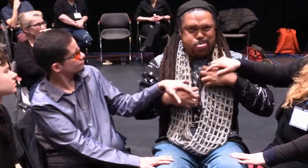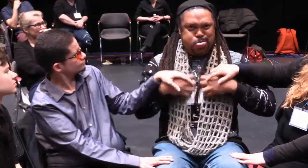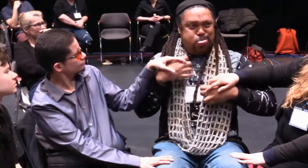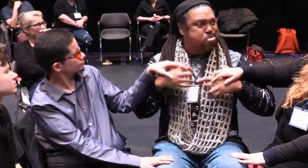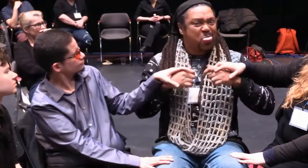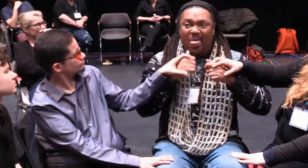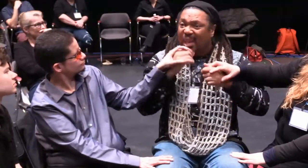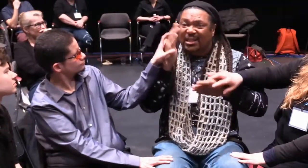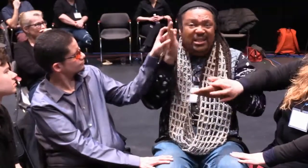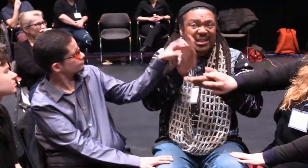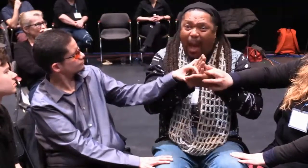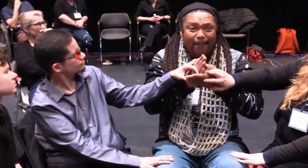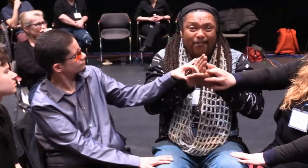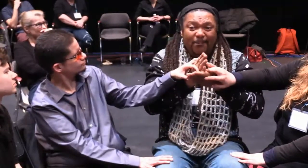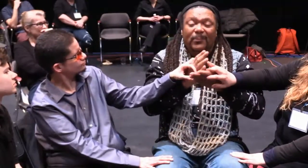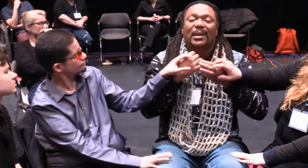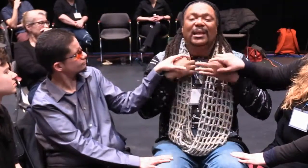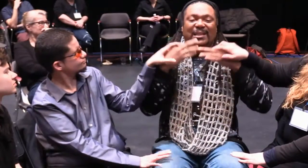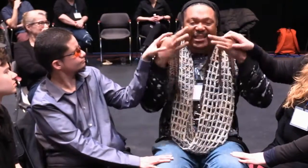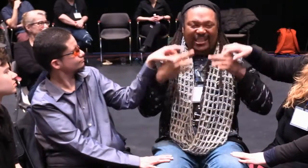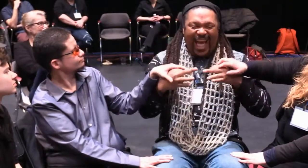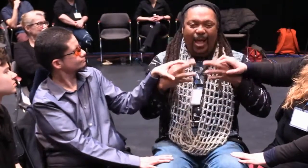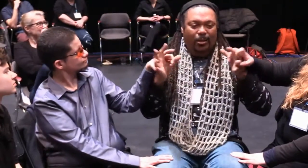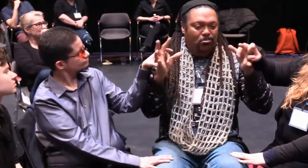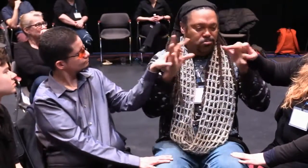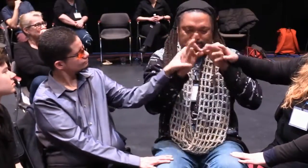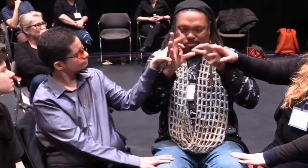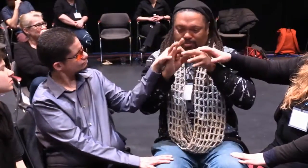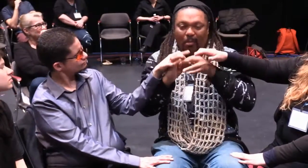And third, I'm male.